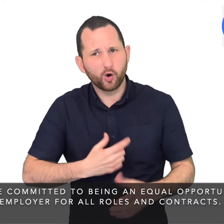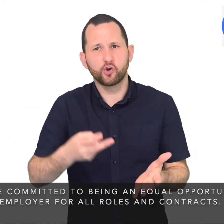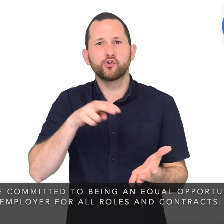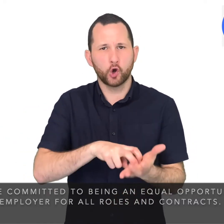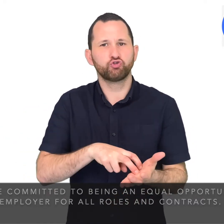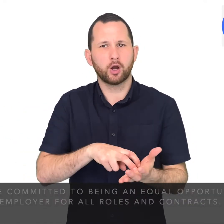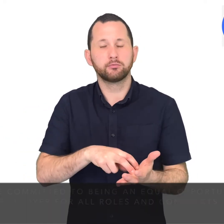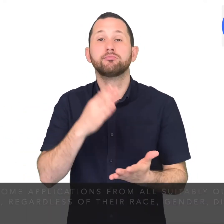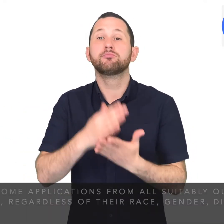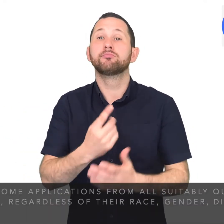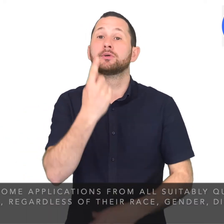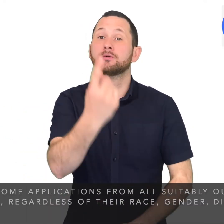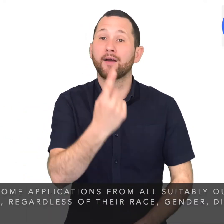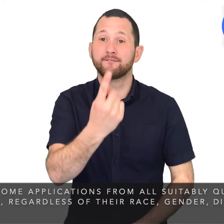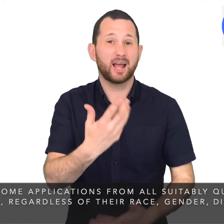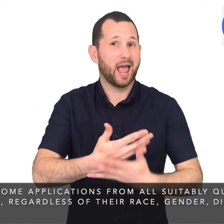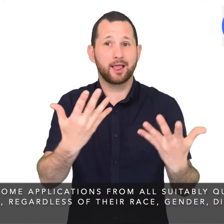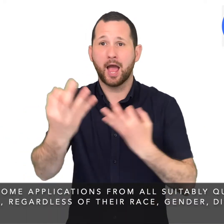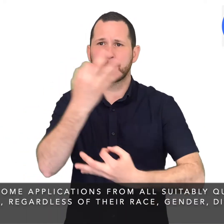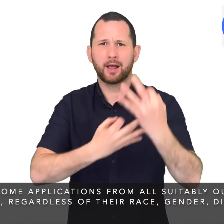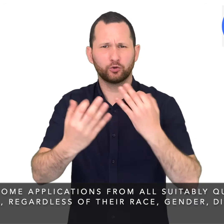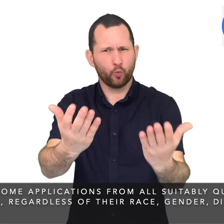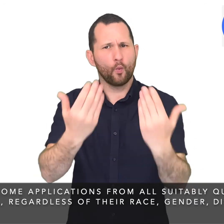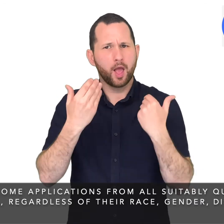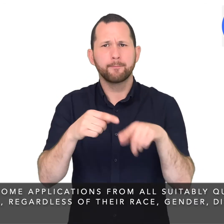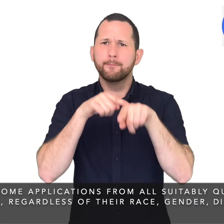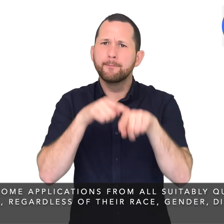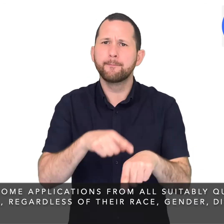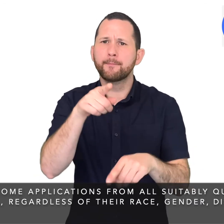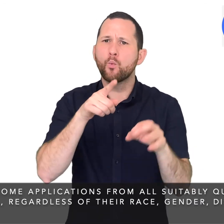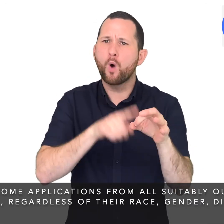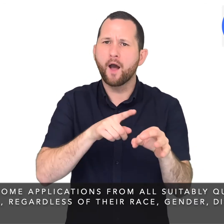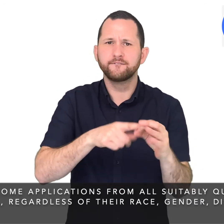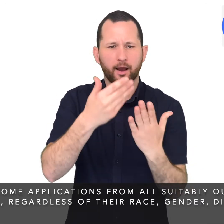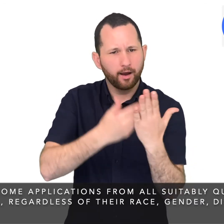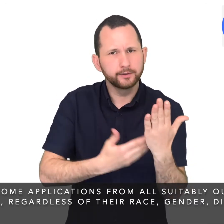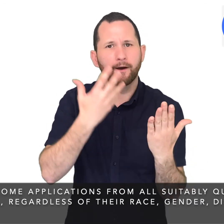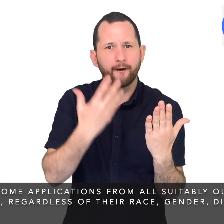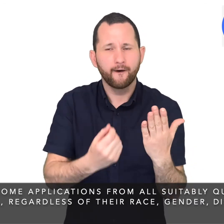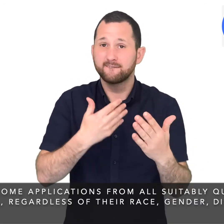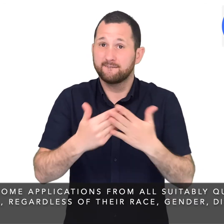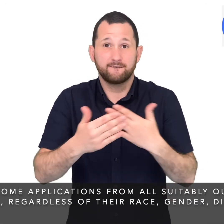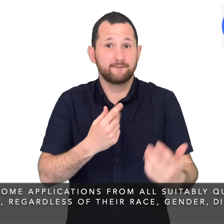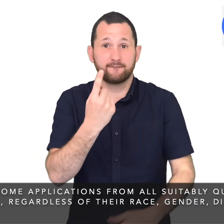We welcome applications from all suitably qualified persons, regardless of their race,